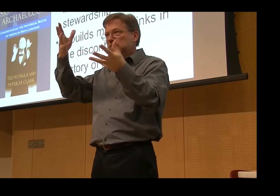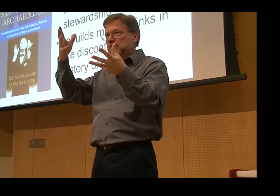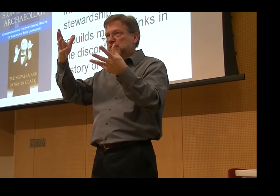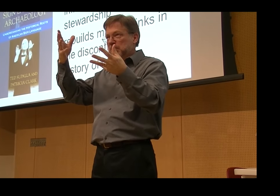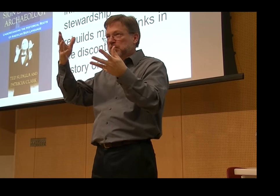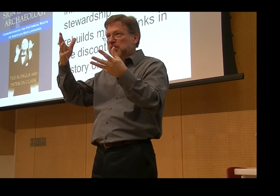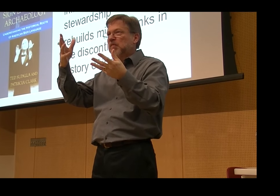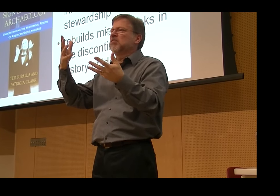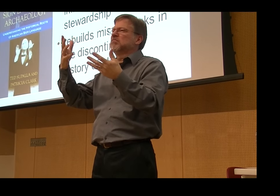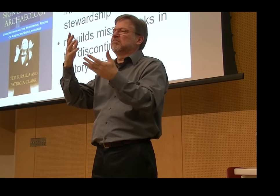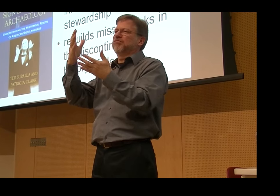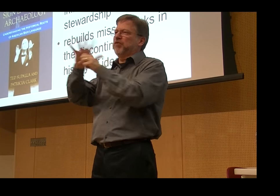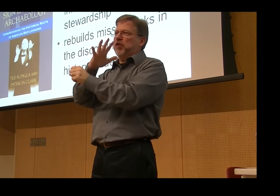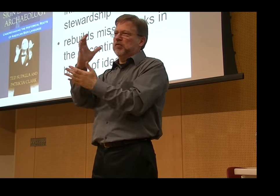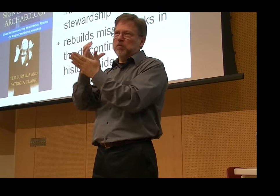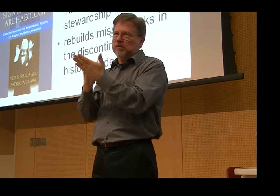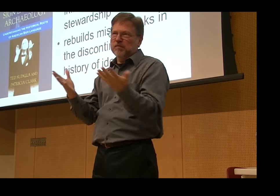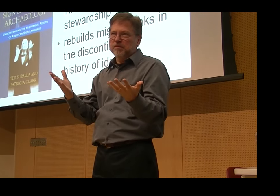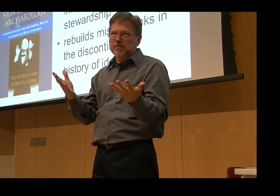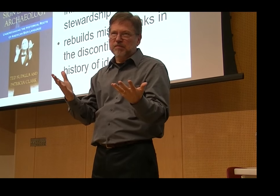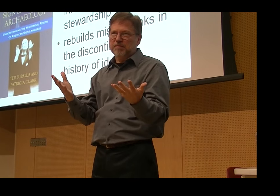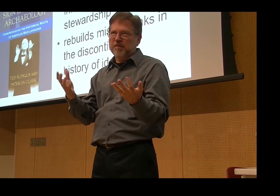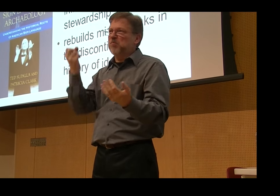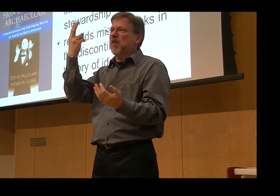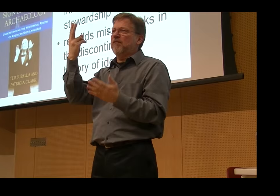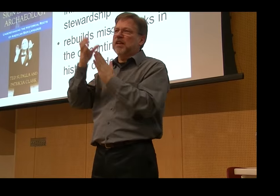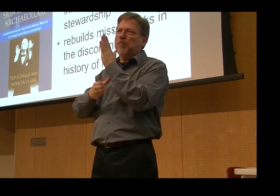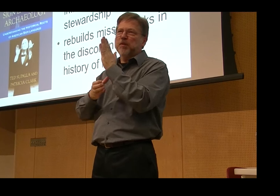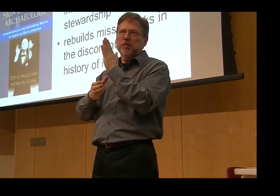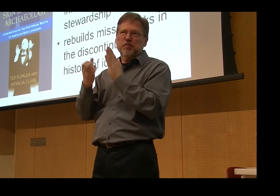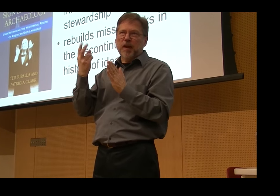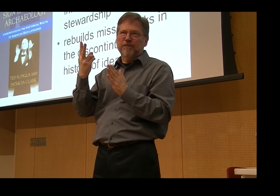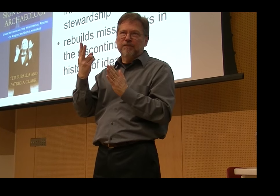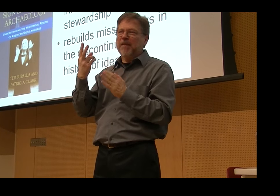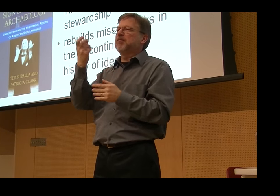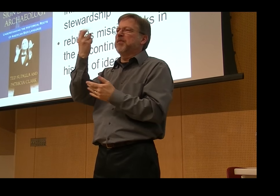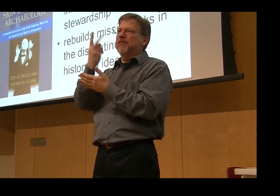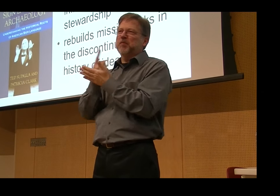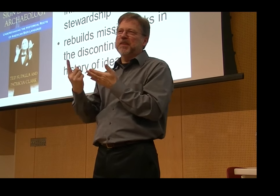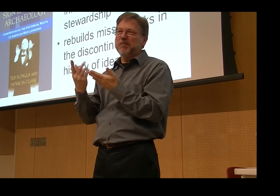In looking at the book, there's extensive information.